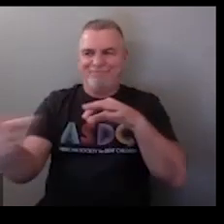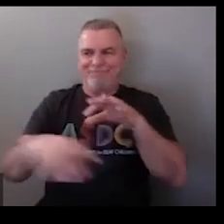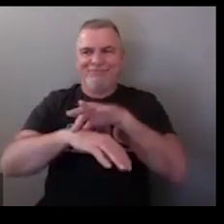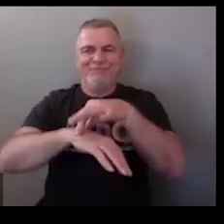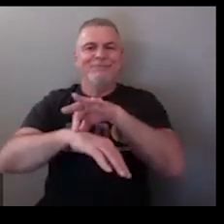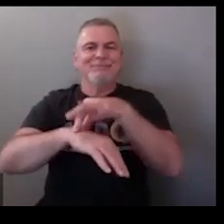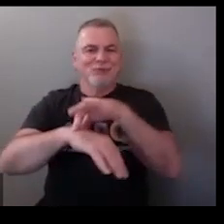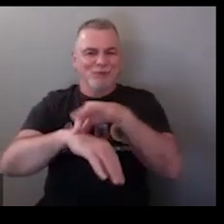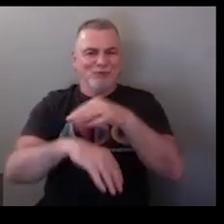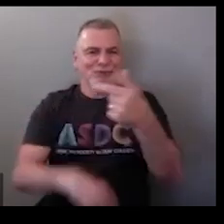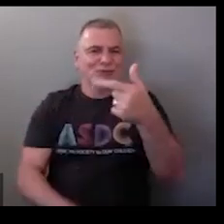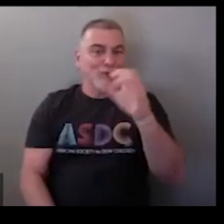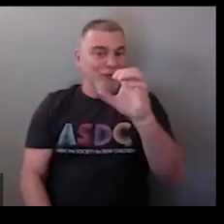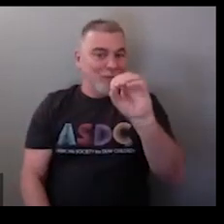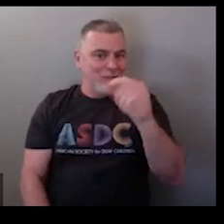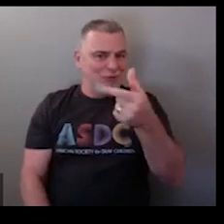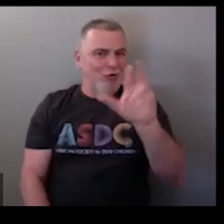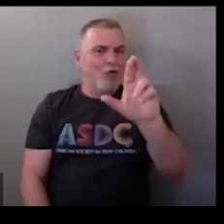geography we already mentioned